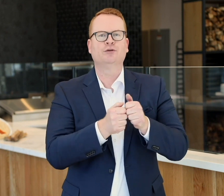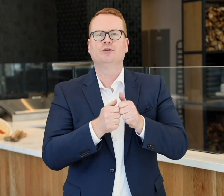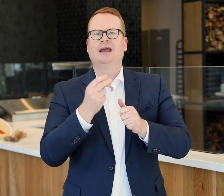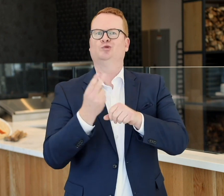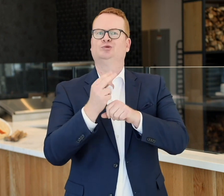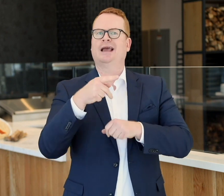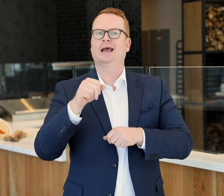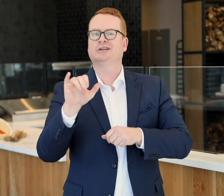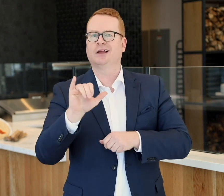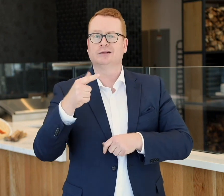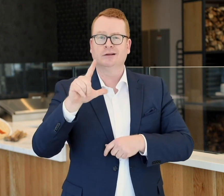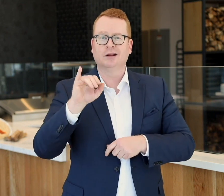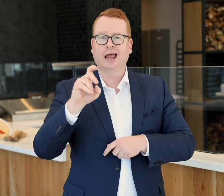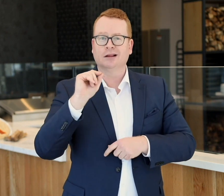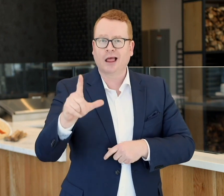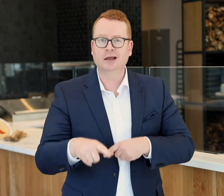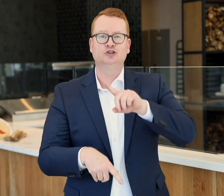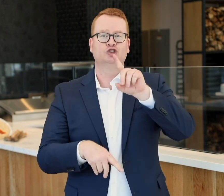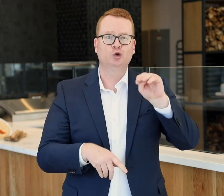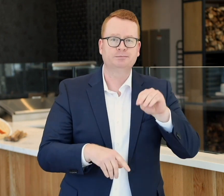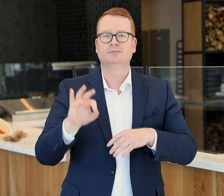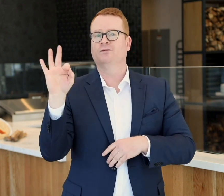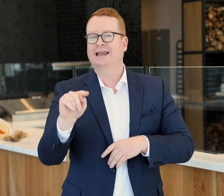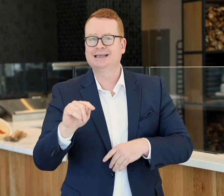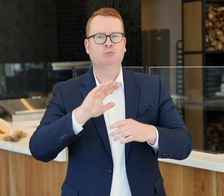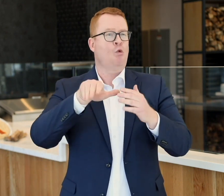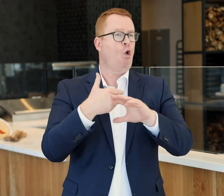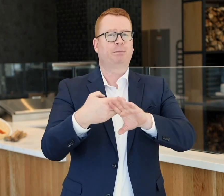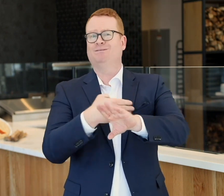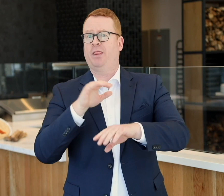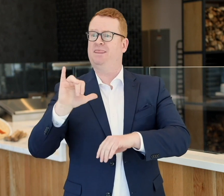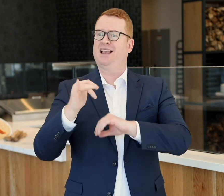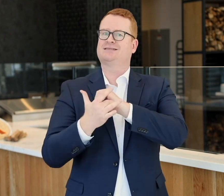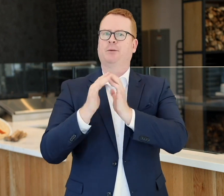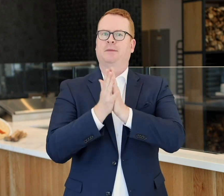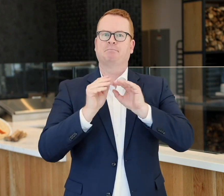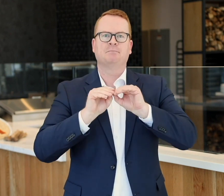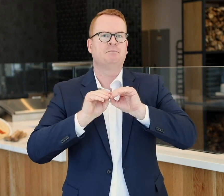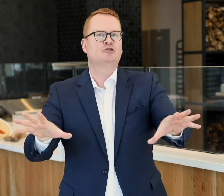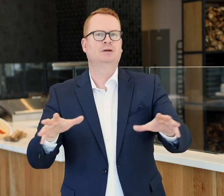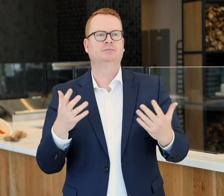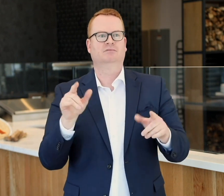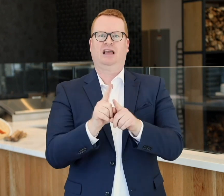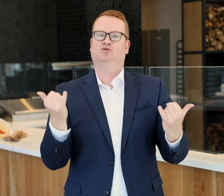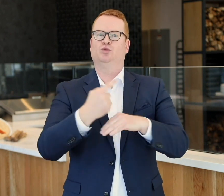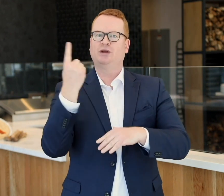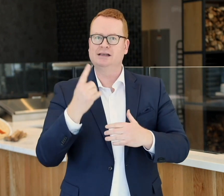using apps like Glide, Zoom, FaceTime, all before that technology. The became so mainstream like it is